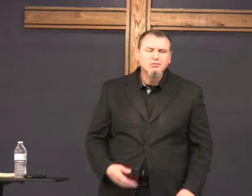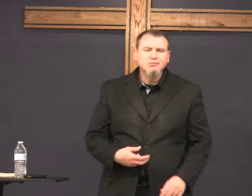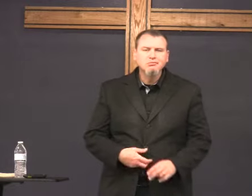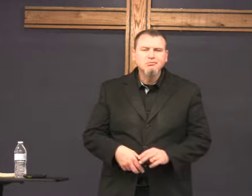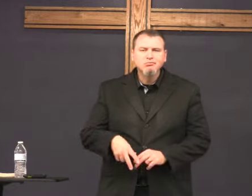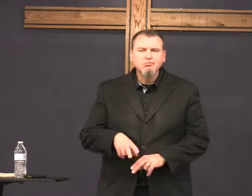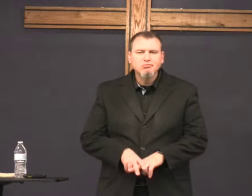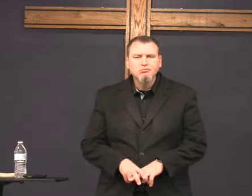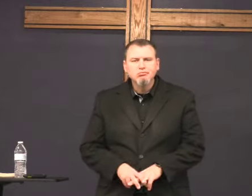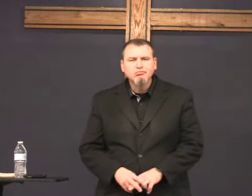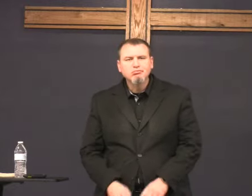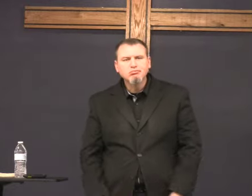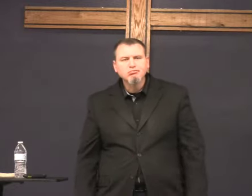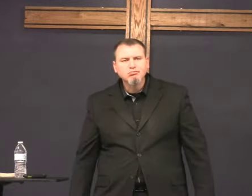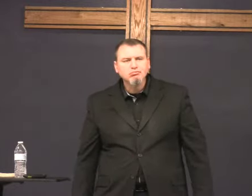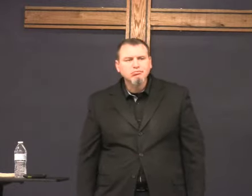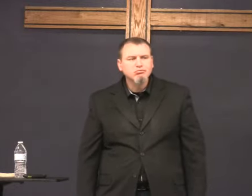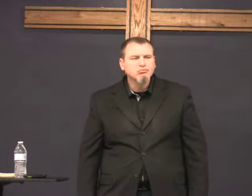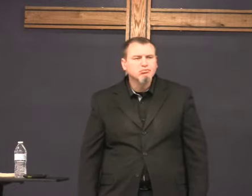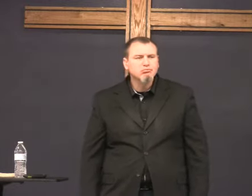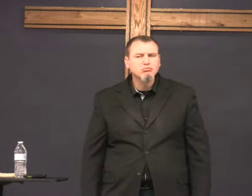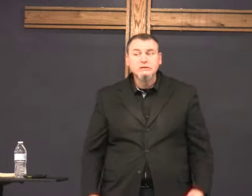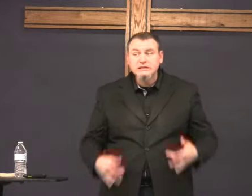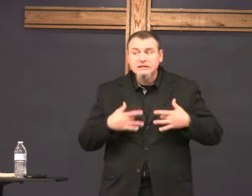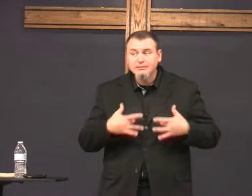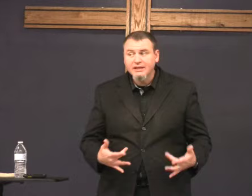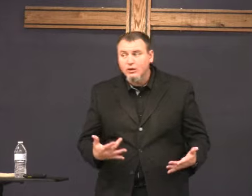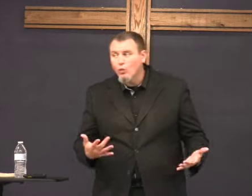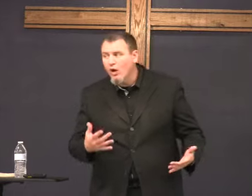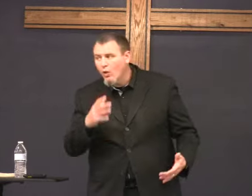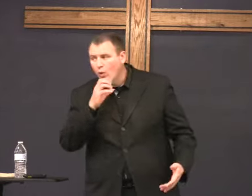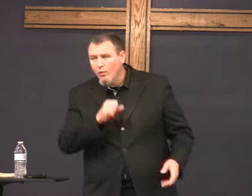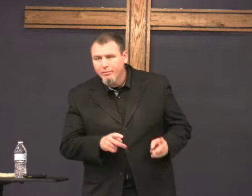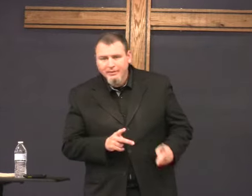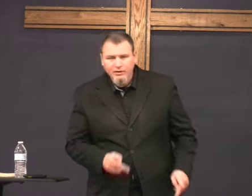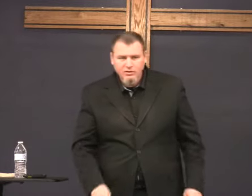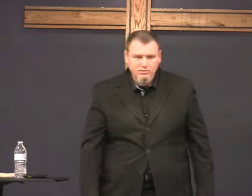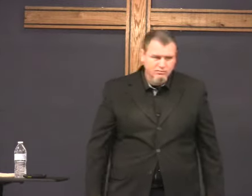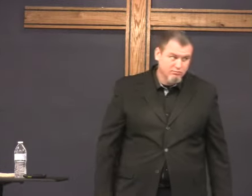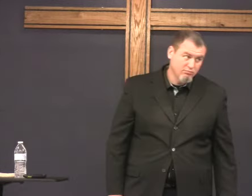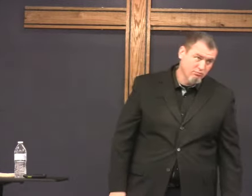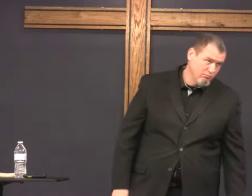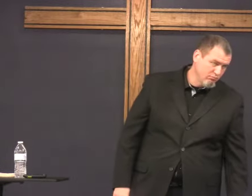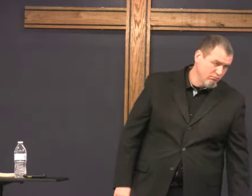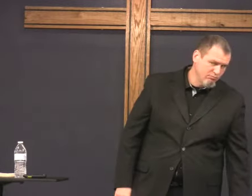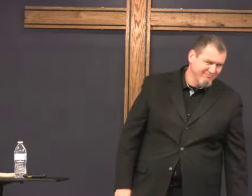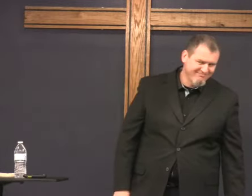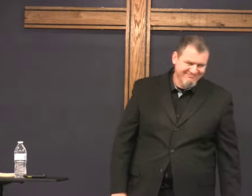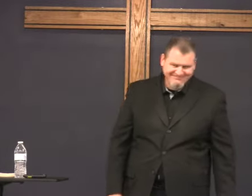and you stand up and they mumble the word and then they sit down and usually who is it oh no